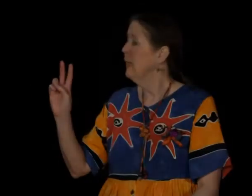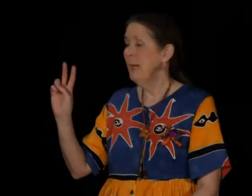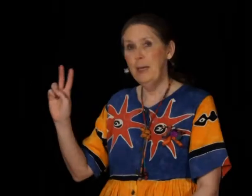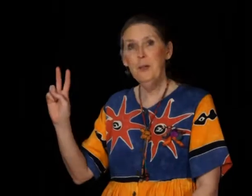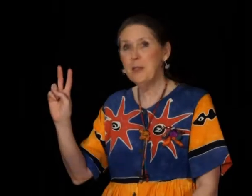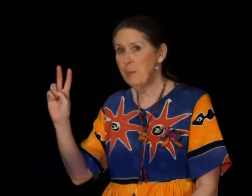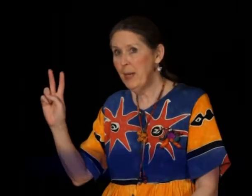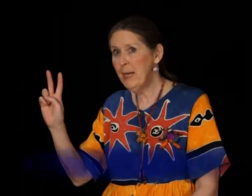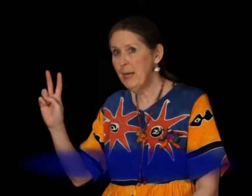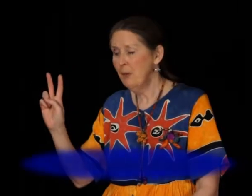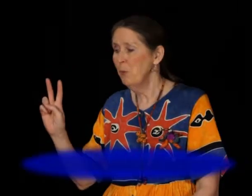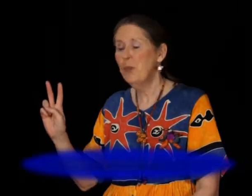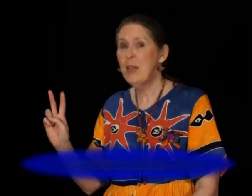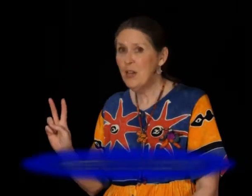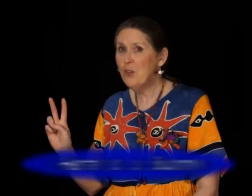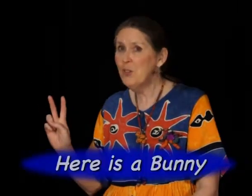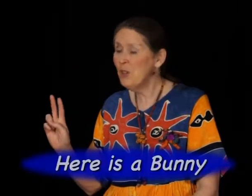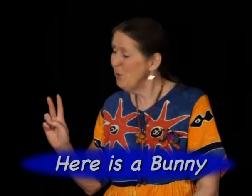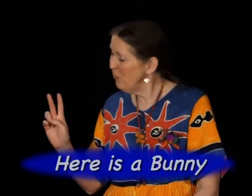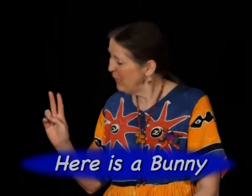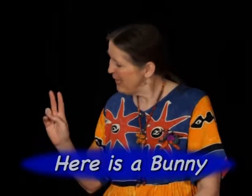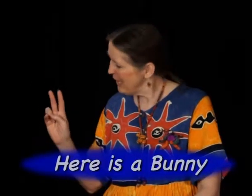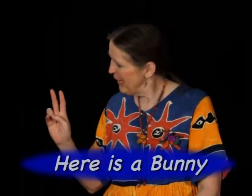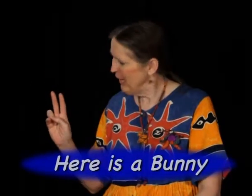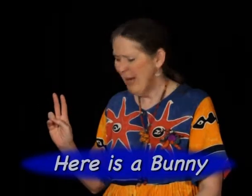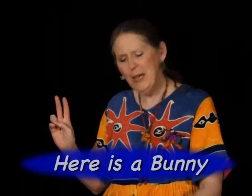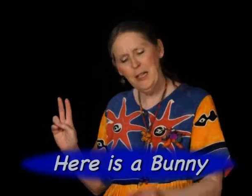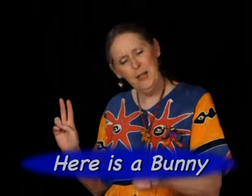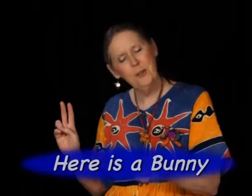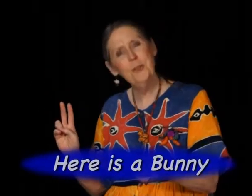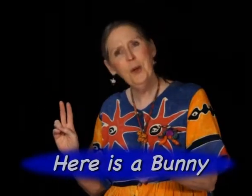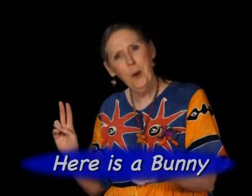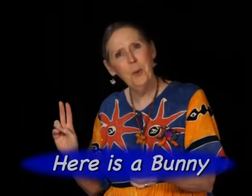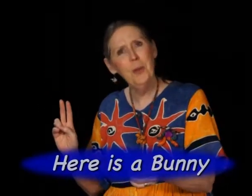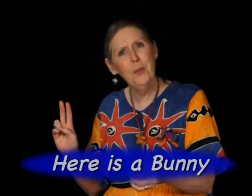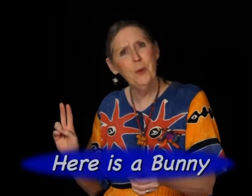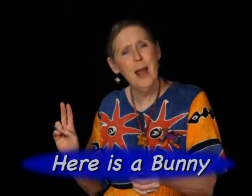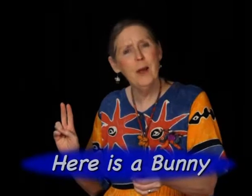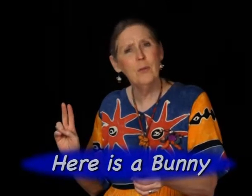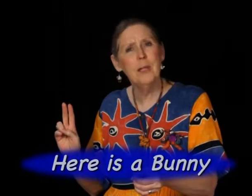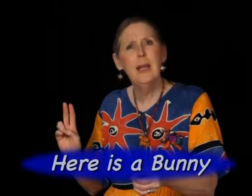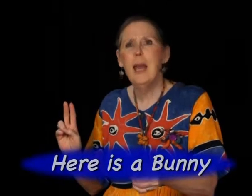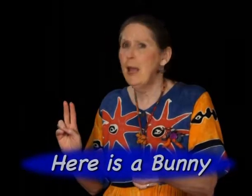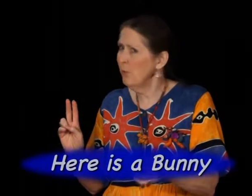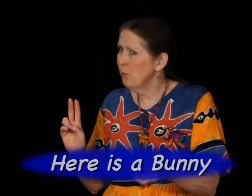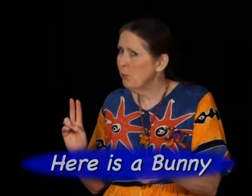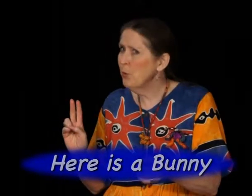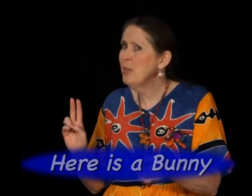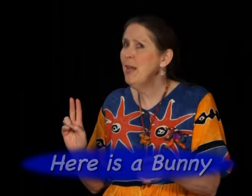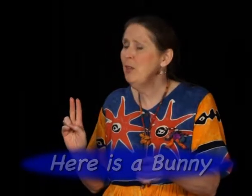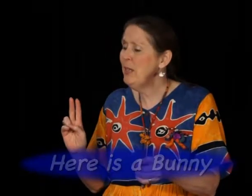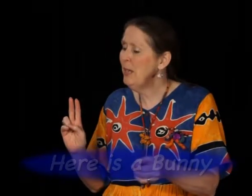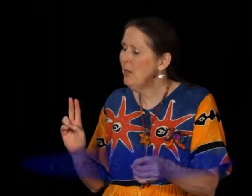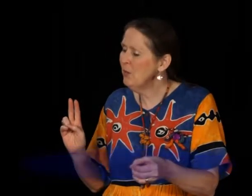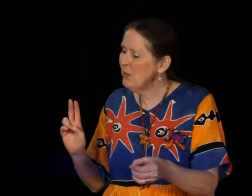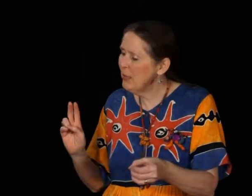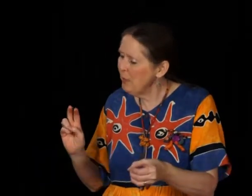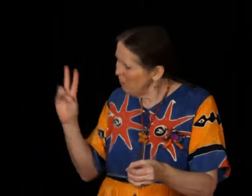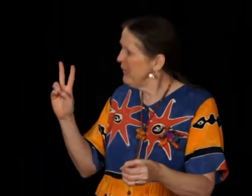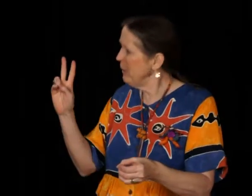Here's a bunny with ears so funny and hears a hole in the ground. At the first sound he hears, he pricks up